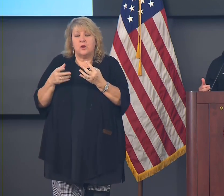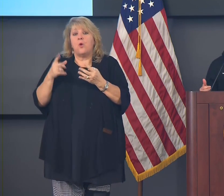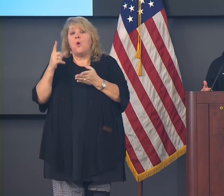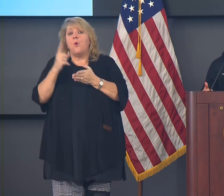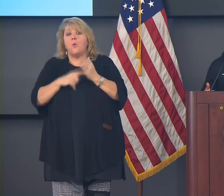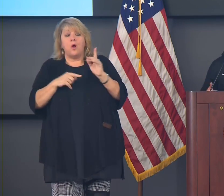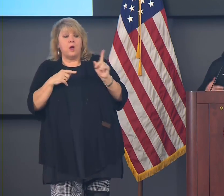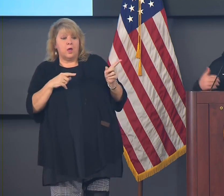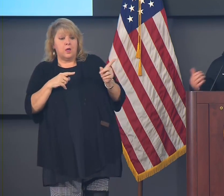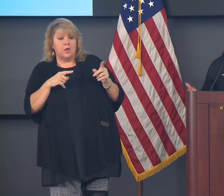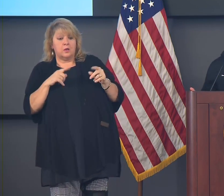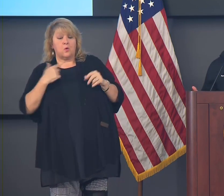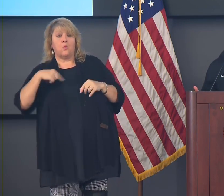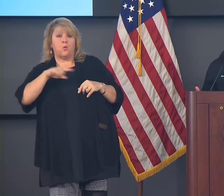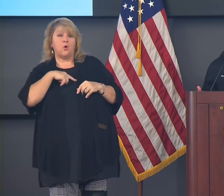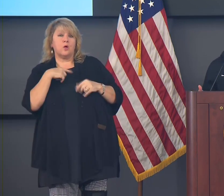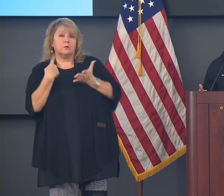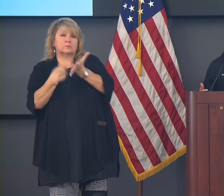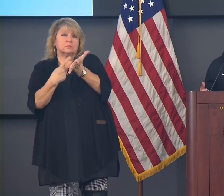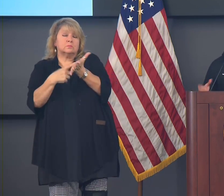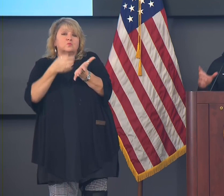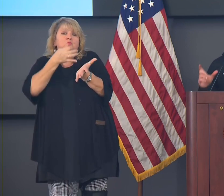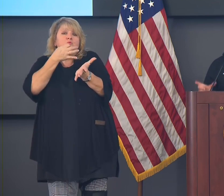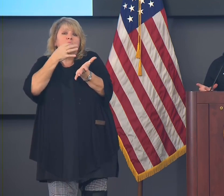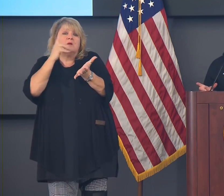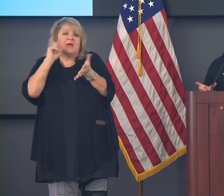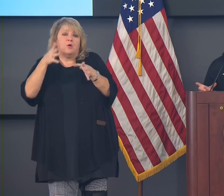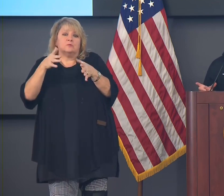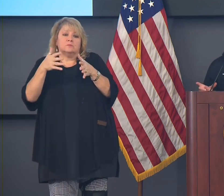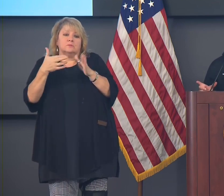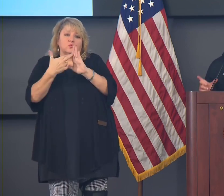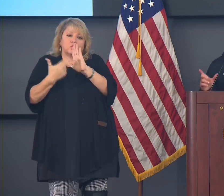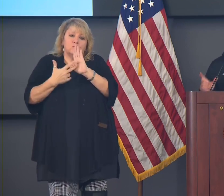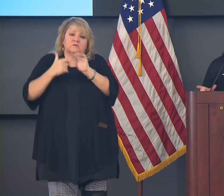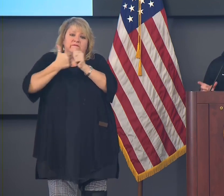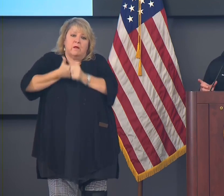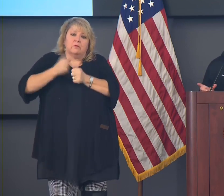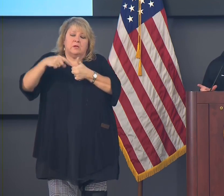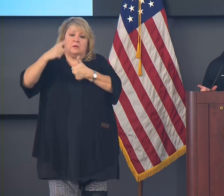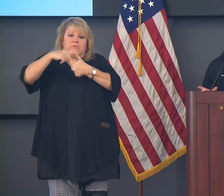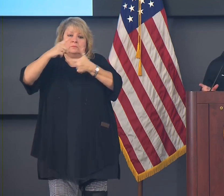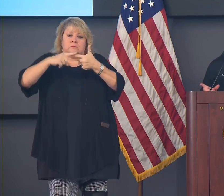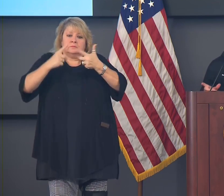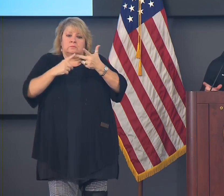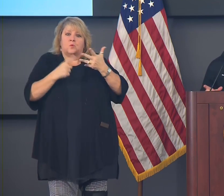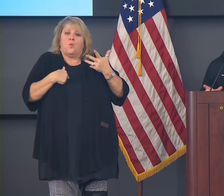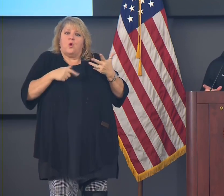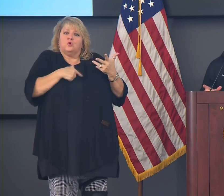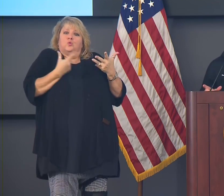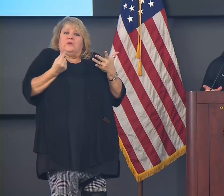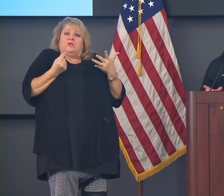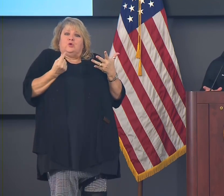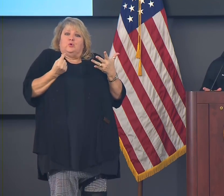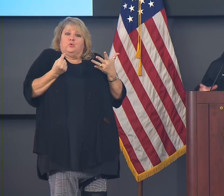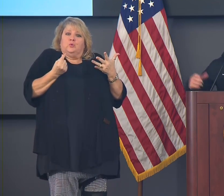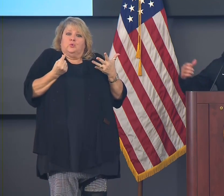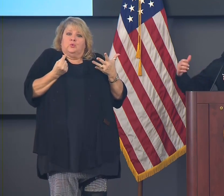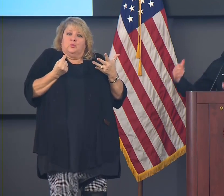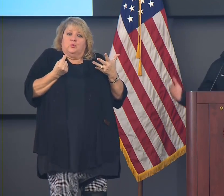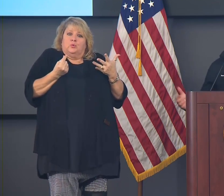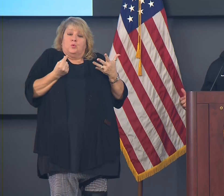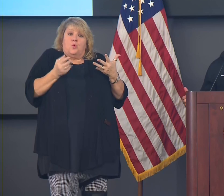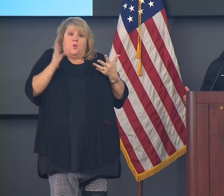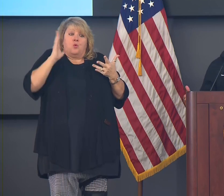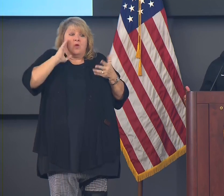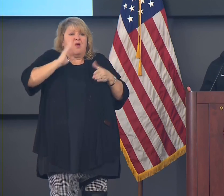measures that we're going to be talking about are going to be significant in their effect but not absolute. the other